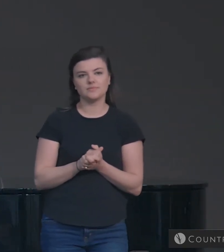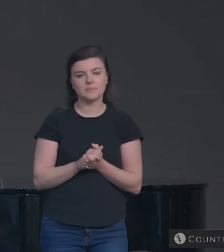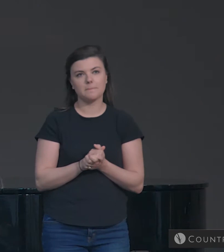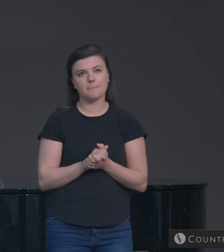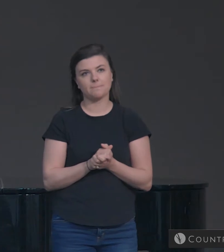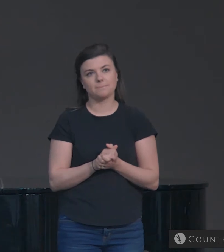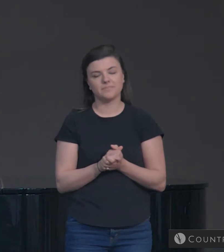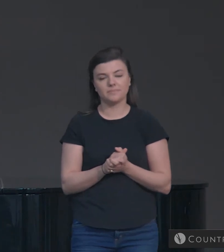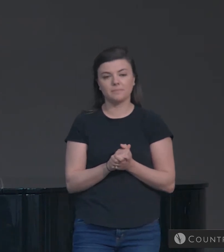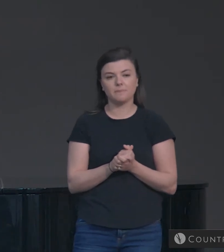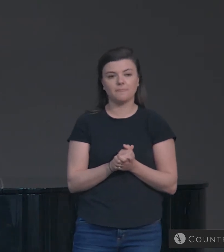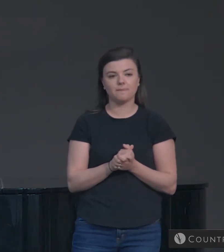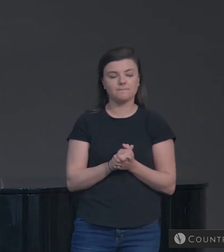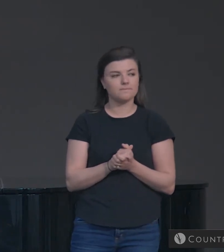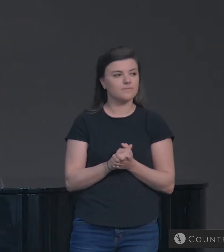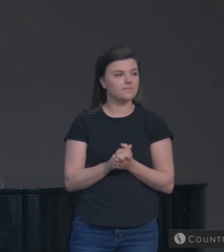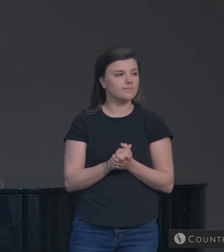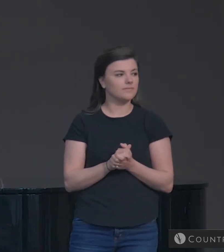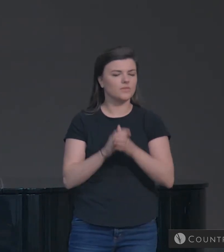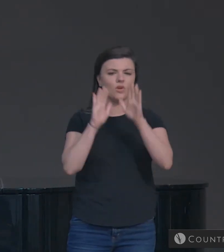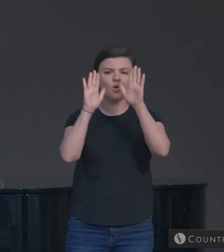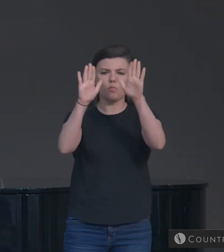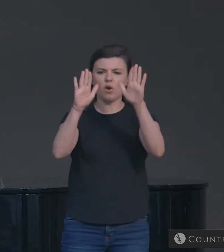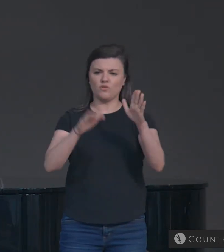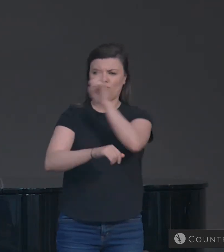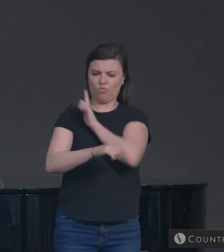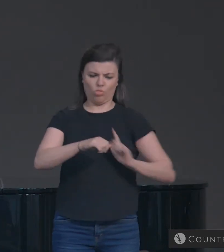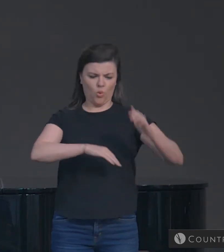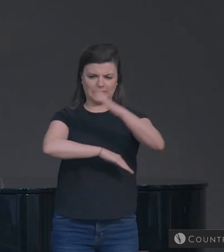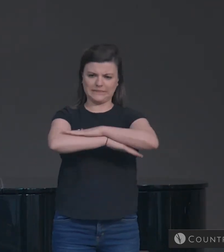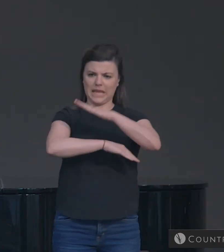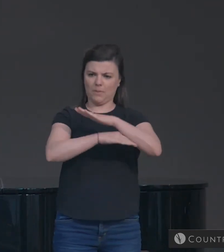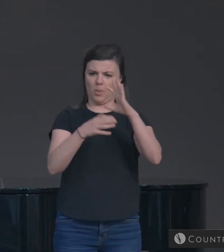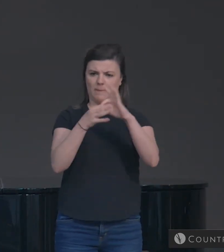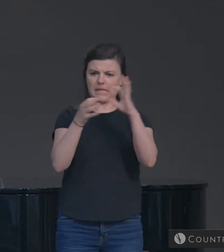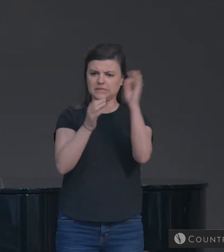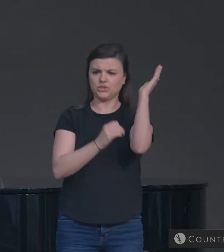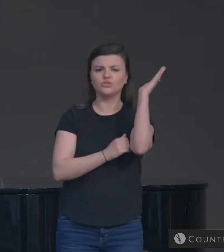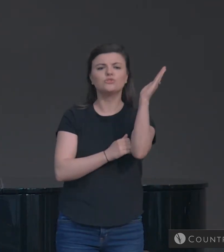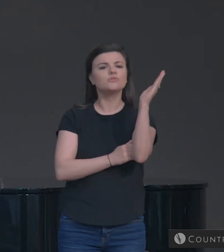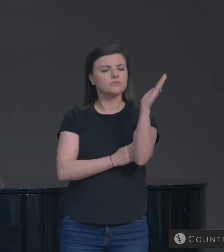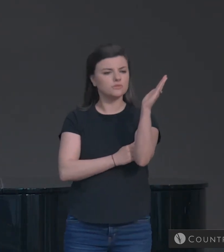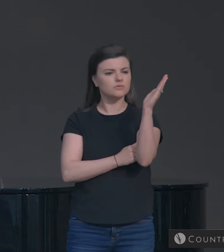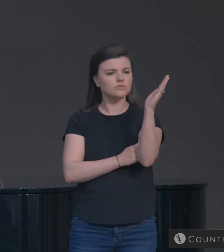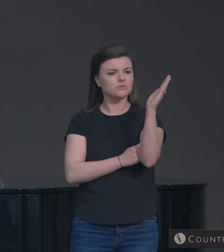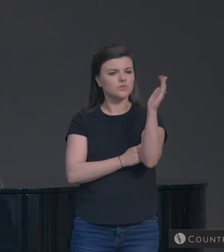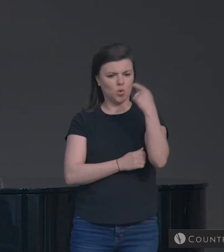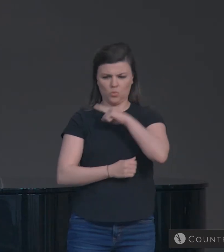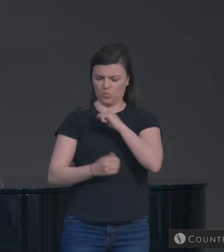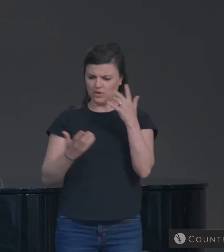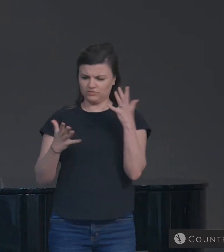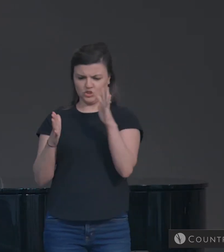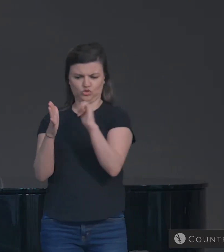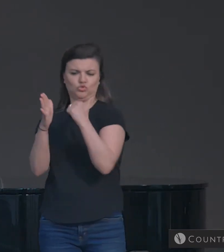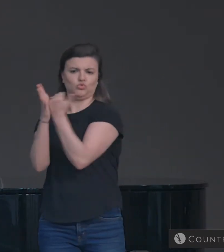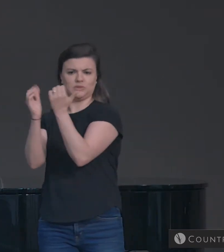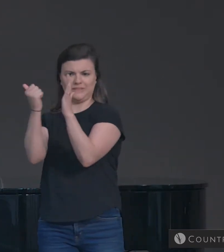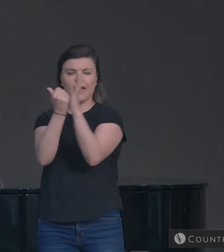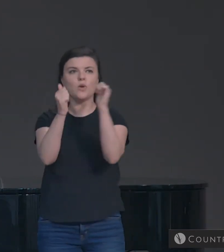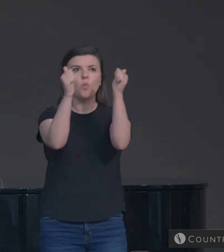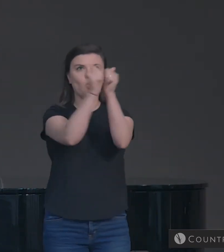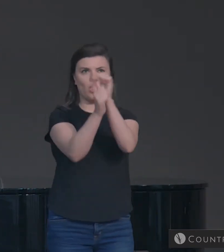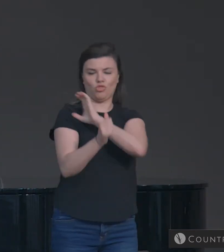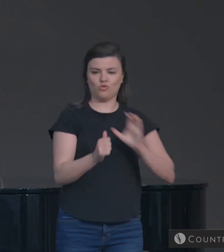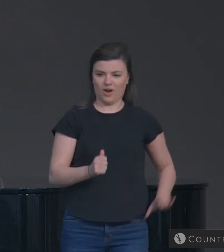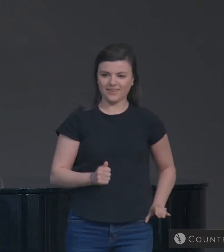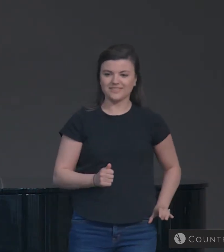And the great communion message, we've been crucified with Christ. Turn in